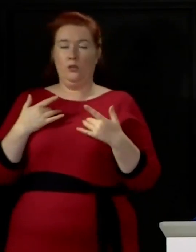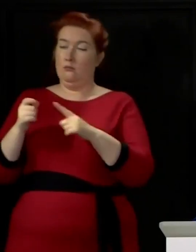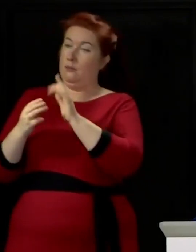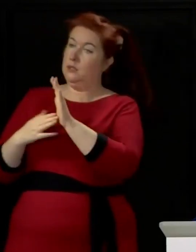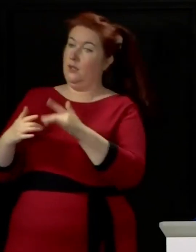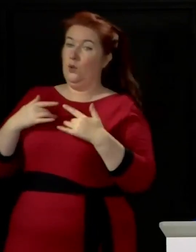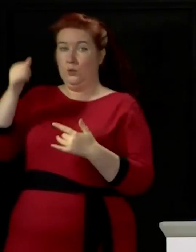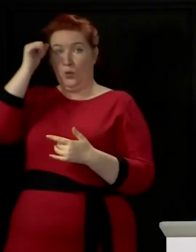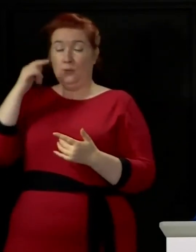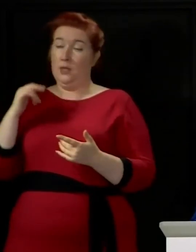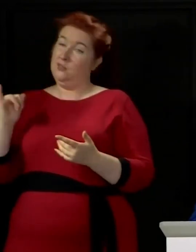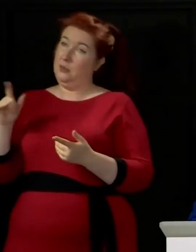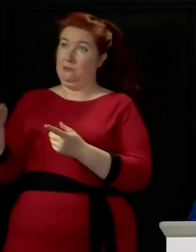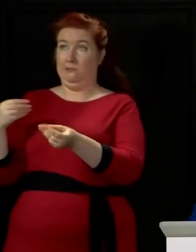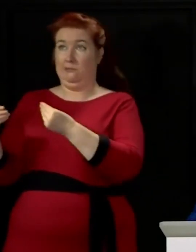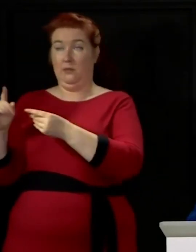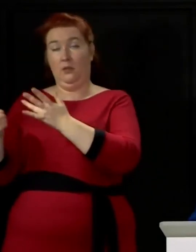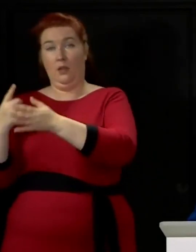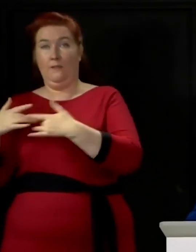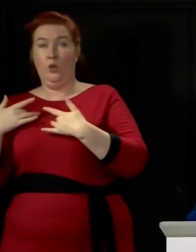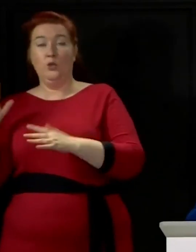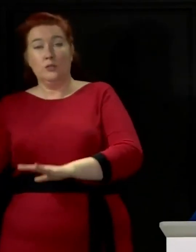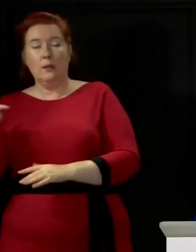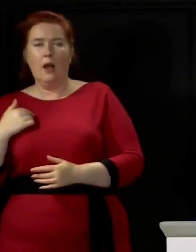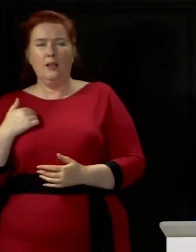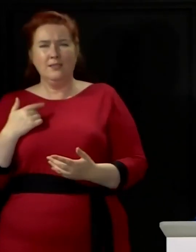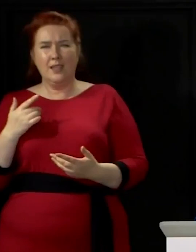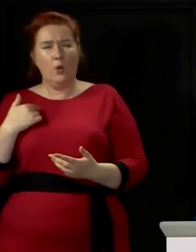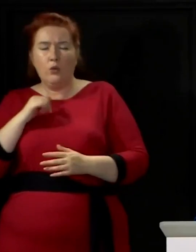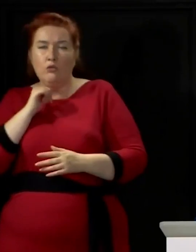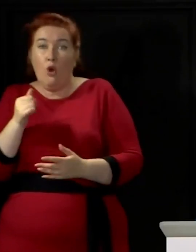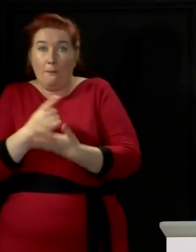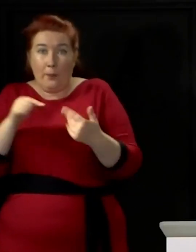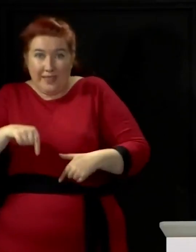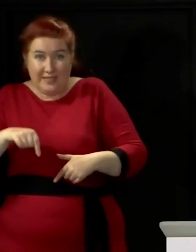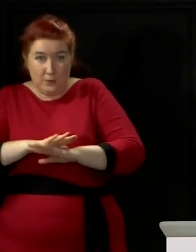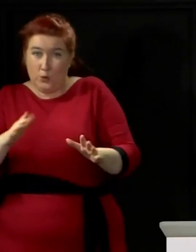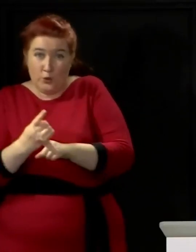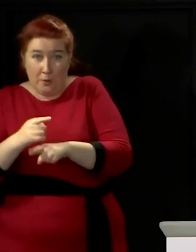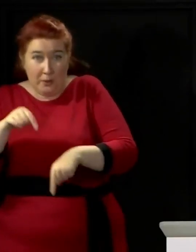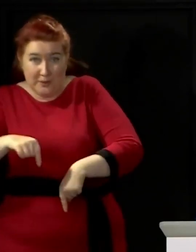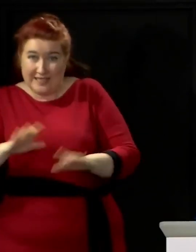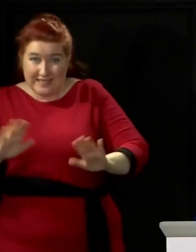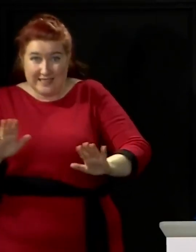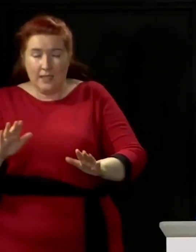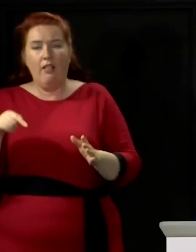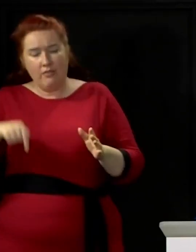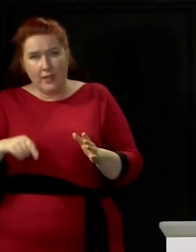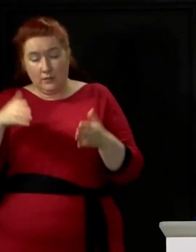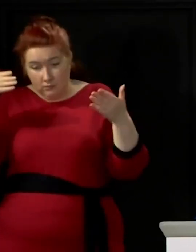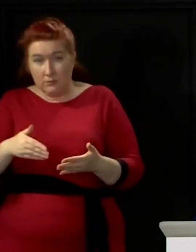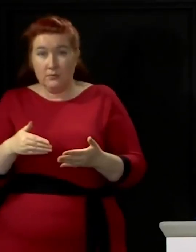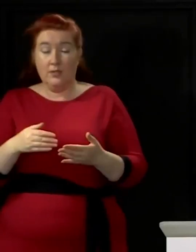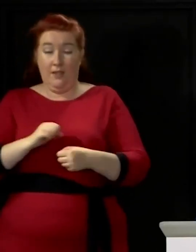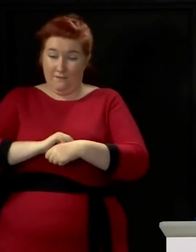known, although sometimes can be more fluid on a number of things. But this is not about that. This is about a virus that